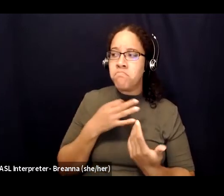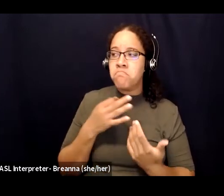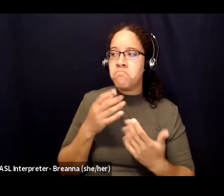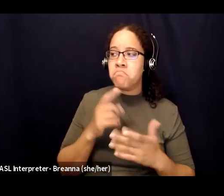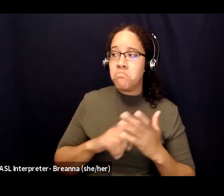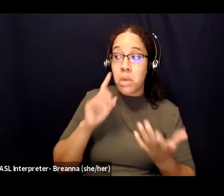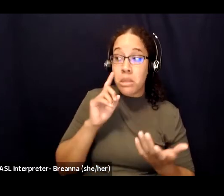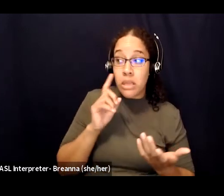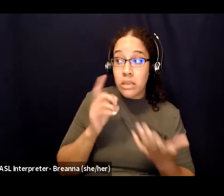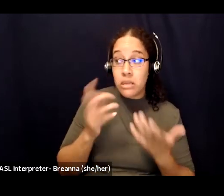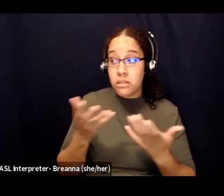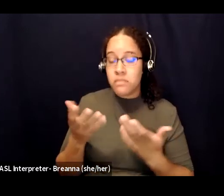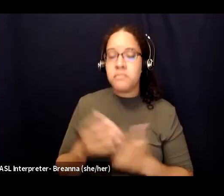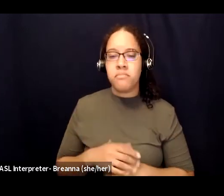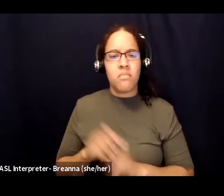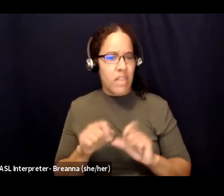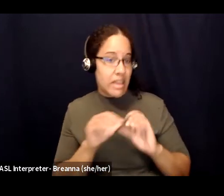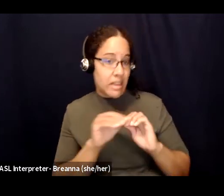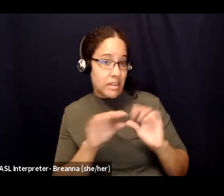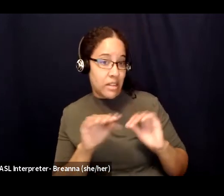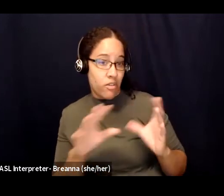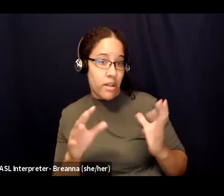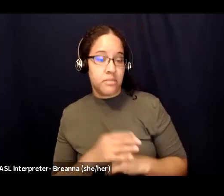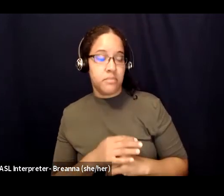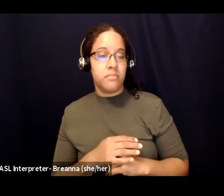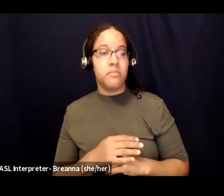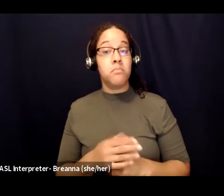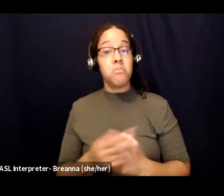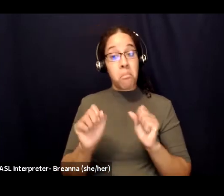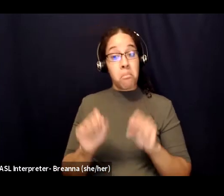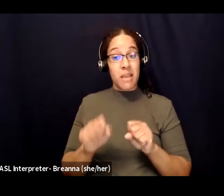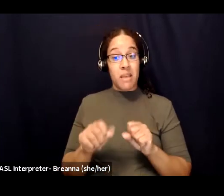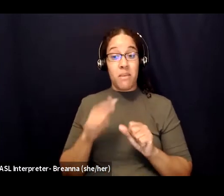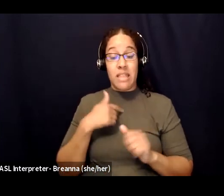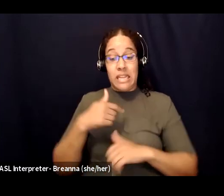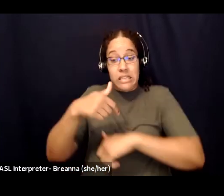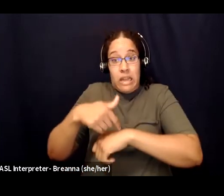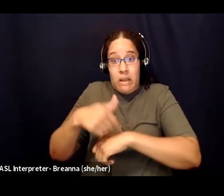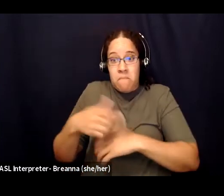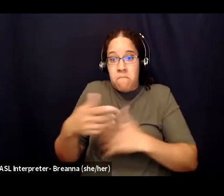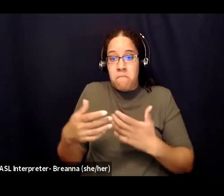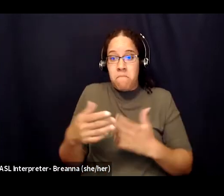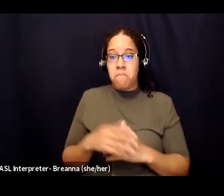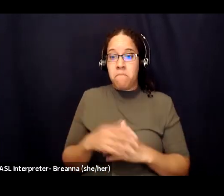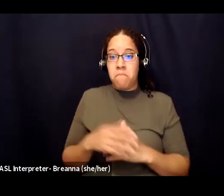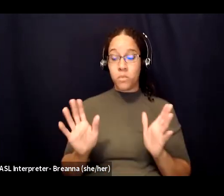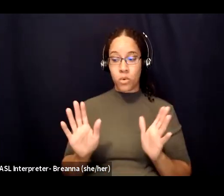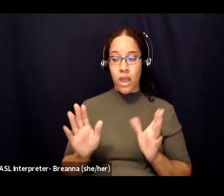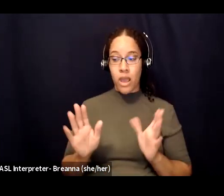you maybe space is needed maybe saying would you like some space and time to process when can i check in with you um maybe time